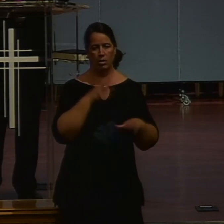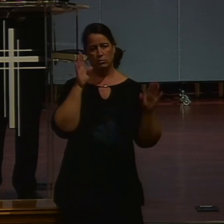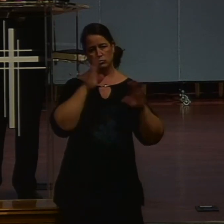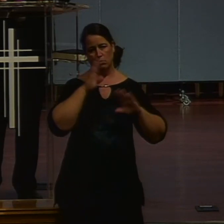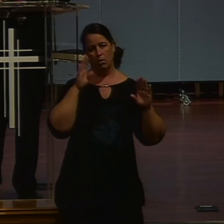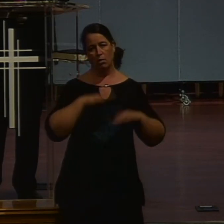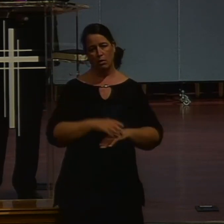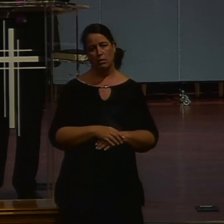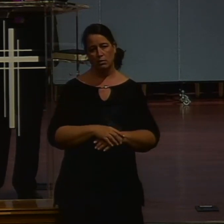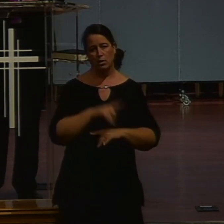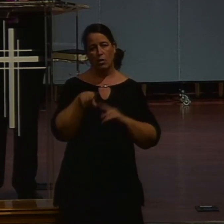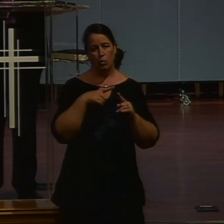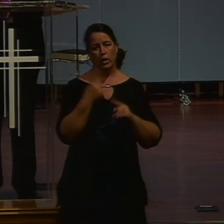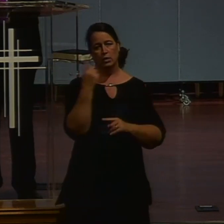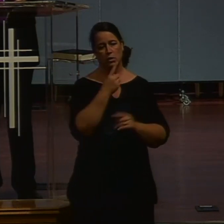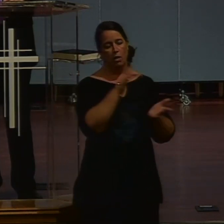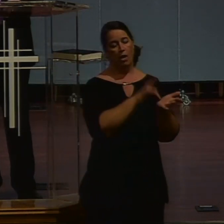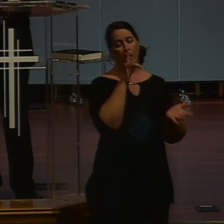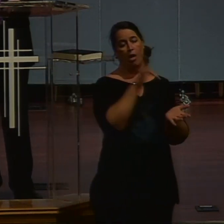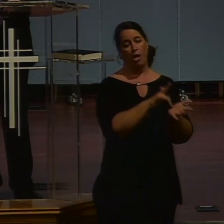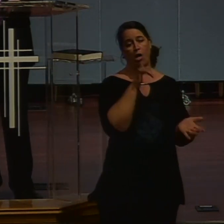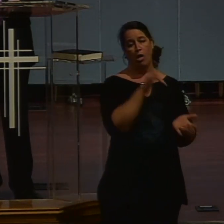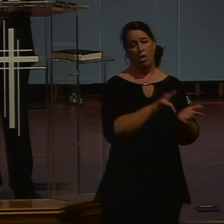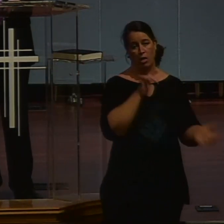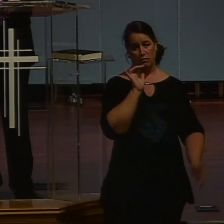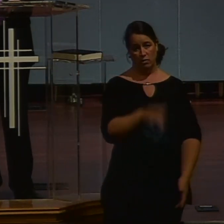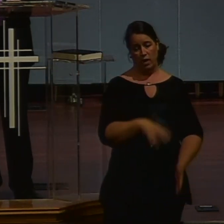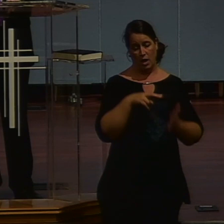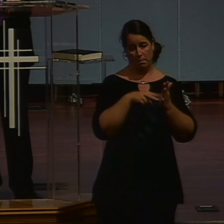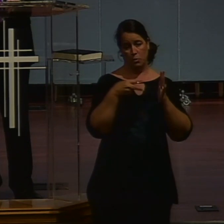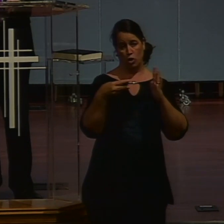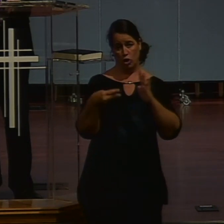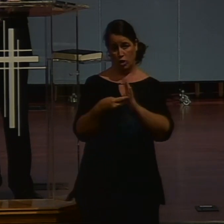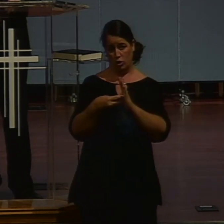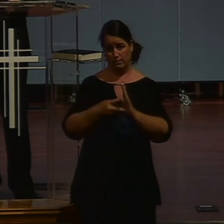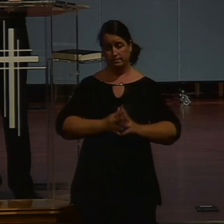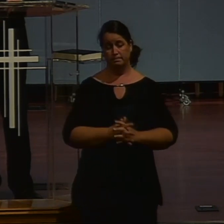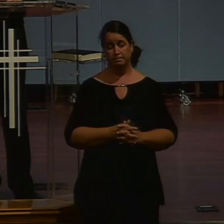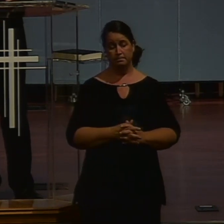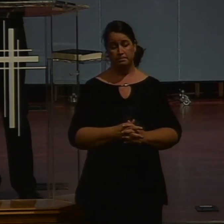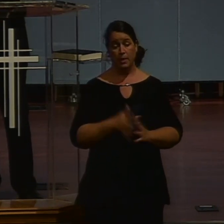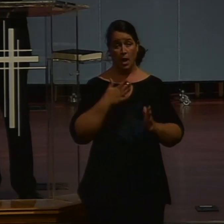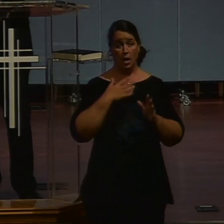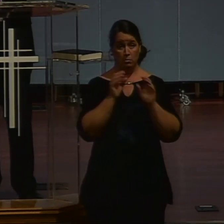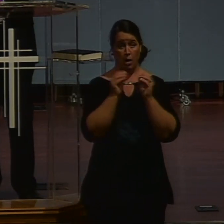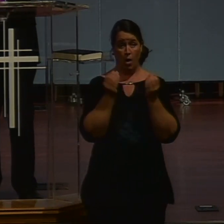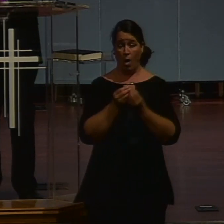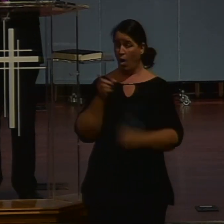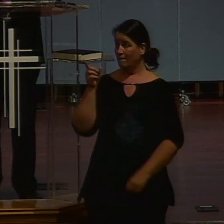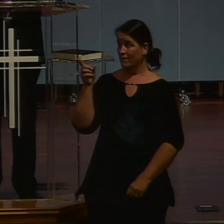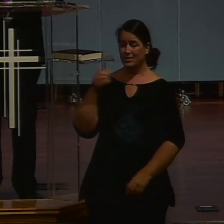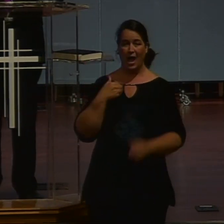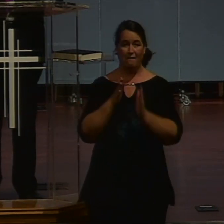a crisis for this purpose. And yet I have a book in my office called Do Not Waste Your